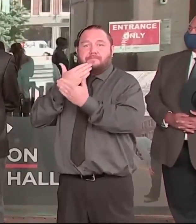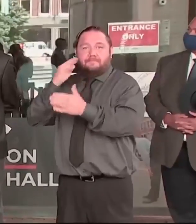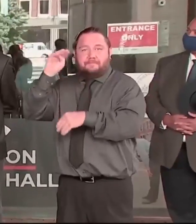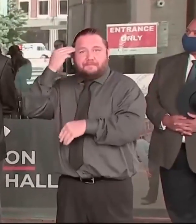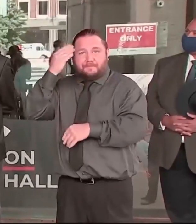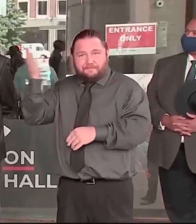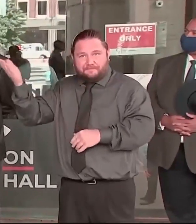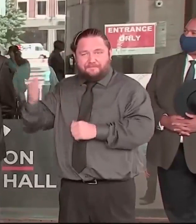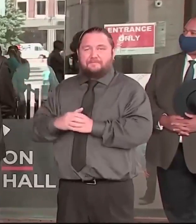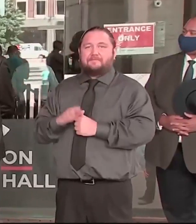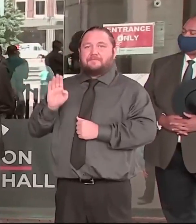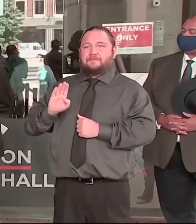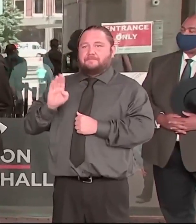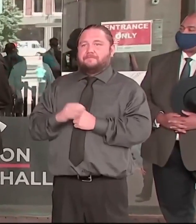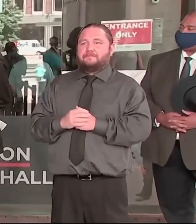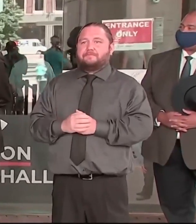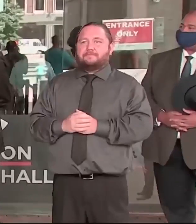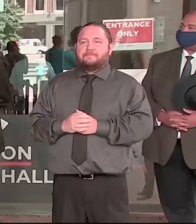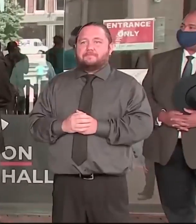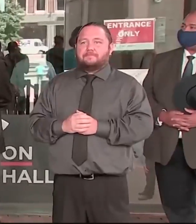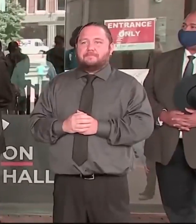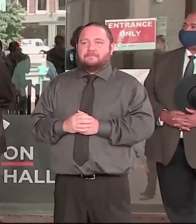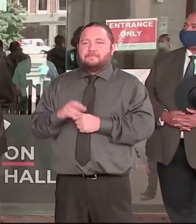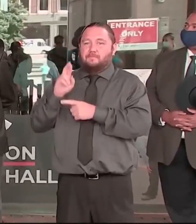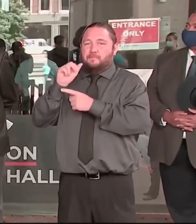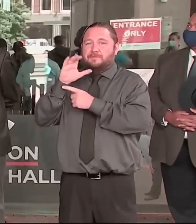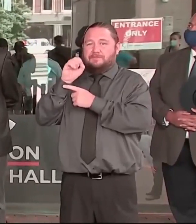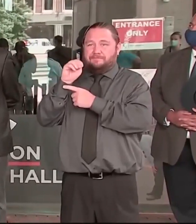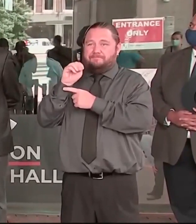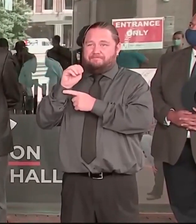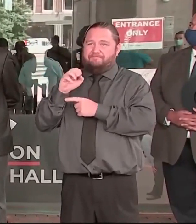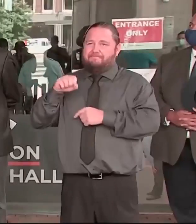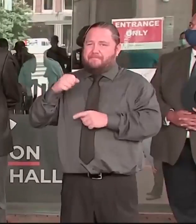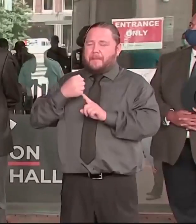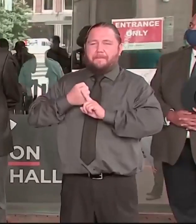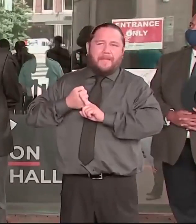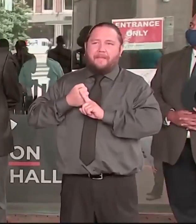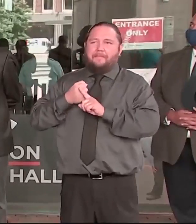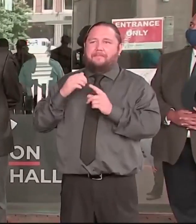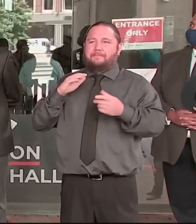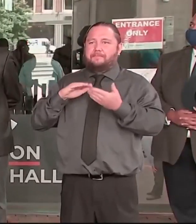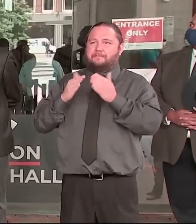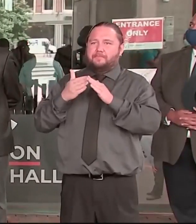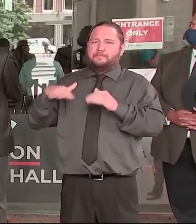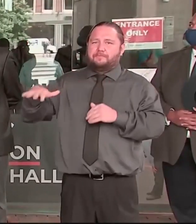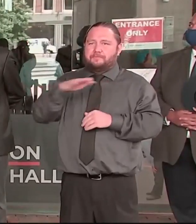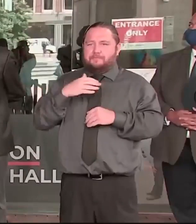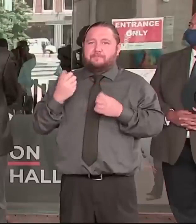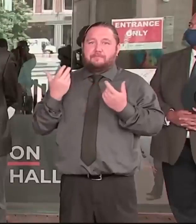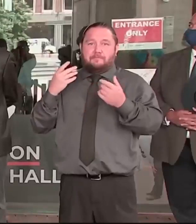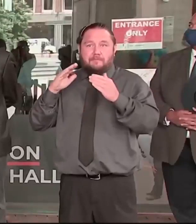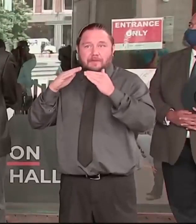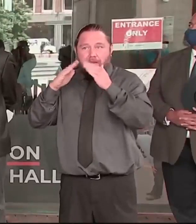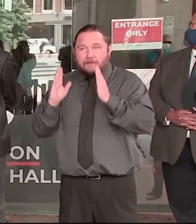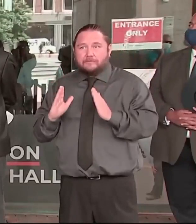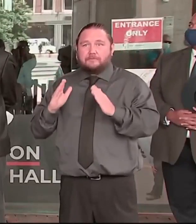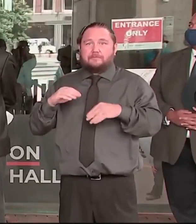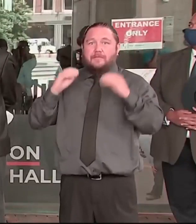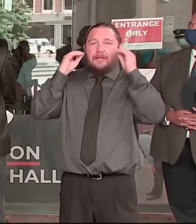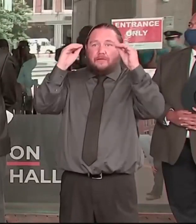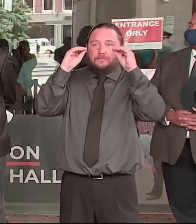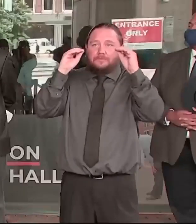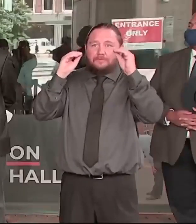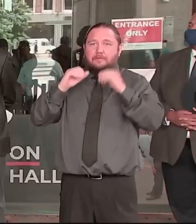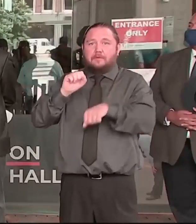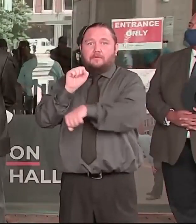Racism is a driving force that shapes access to the social determinants of health, like housing, education, and employment. And it's a barrier